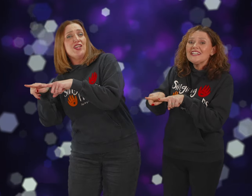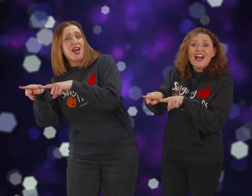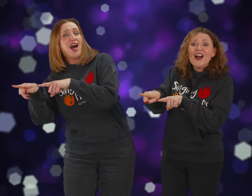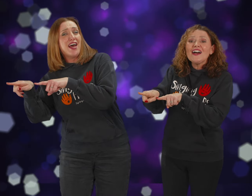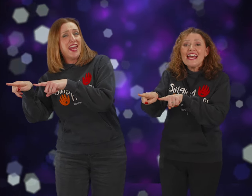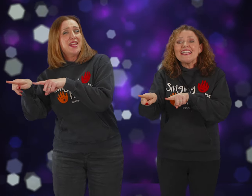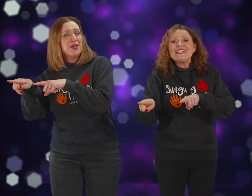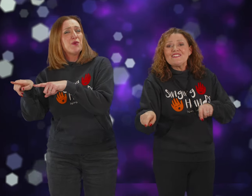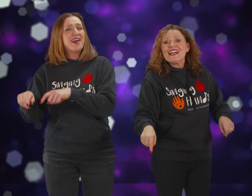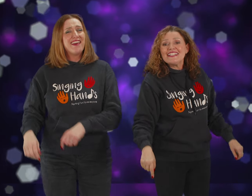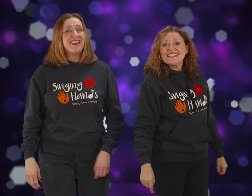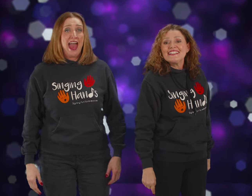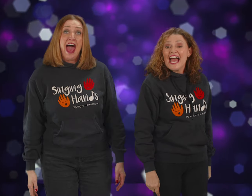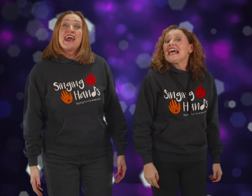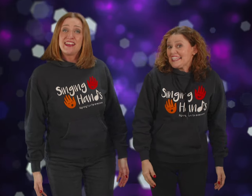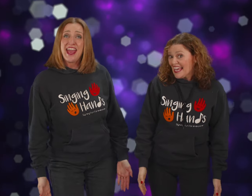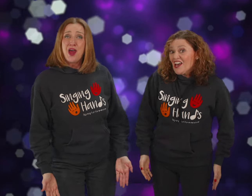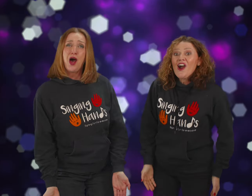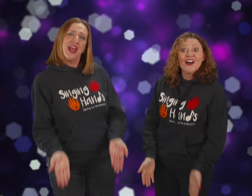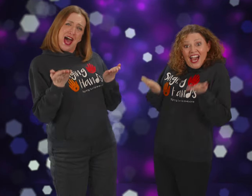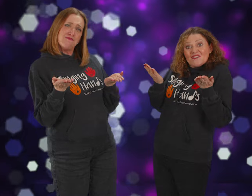on anyway. Get on up.